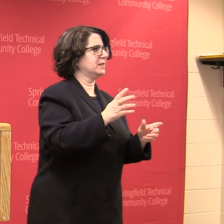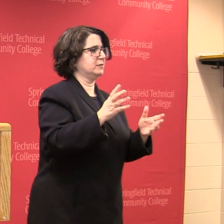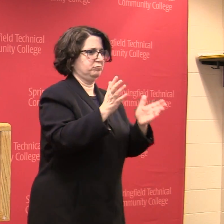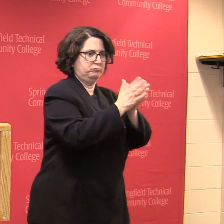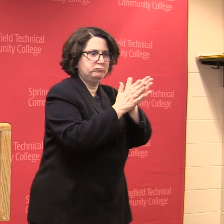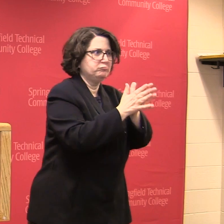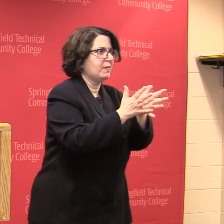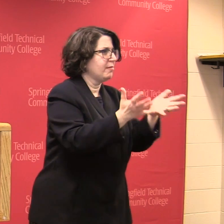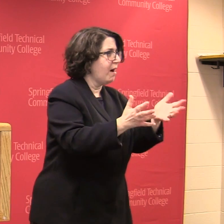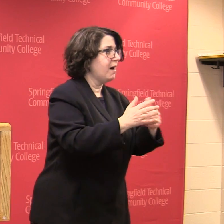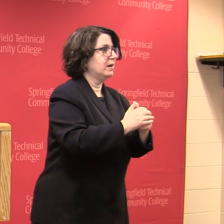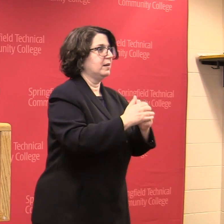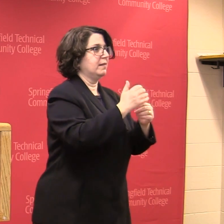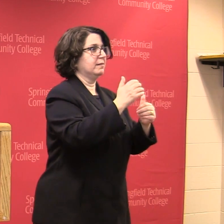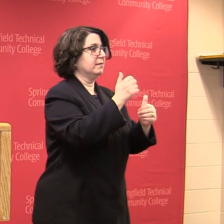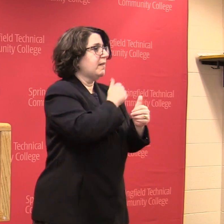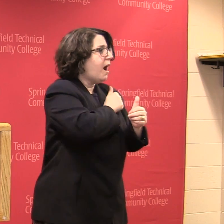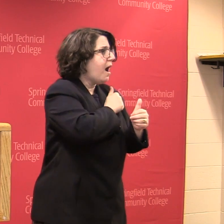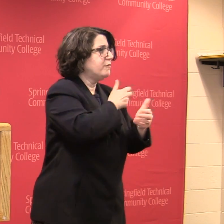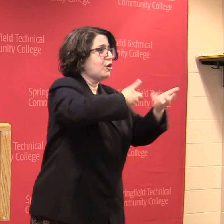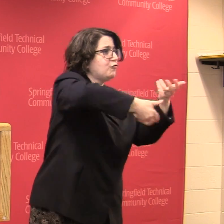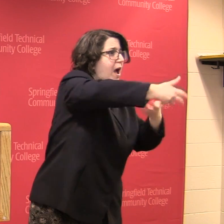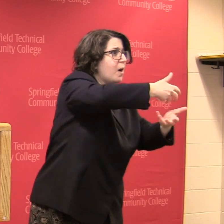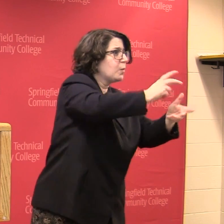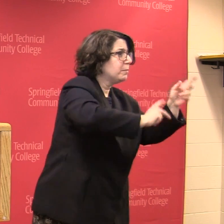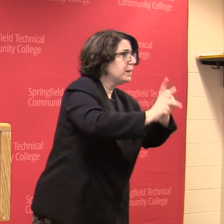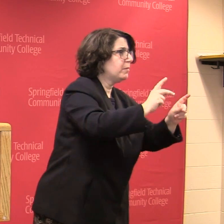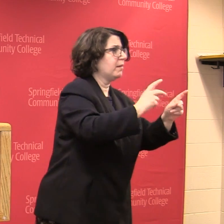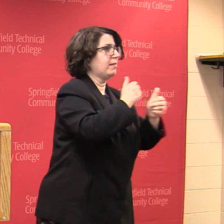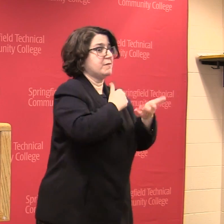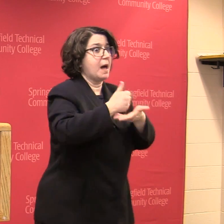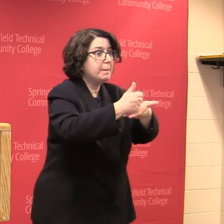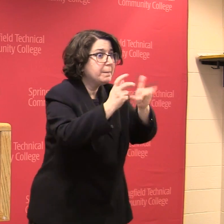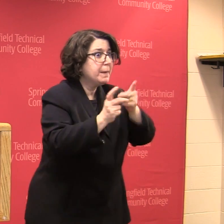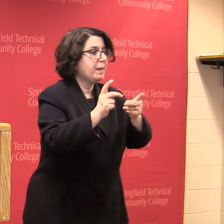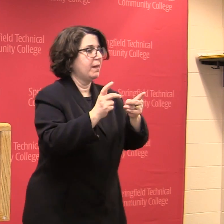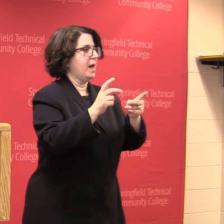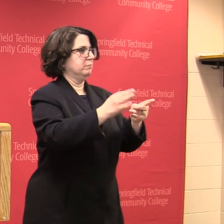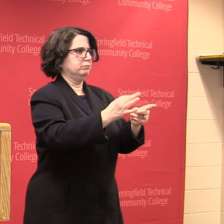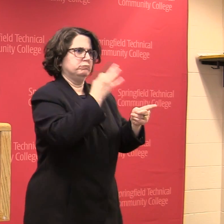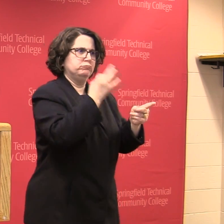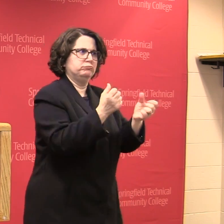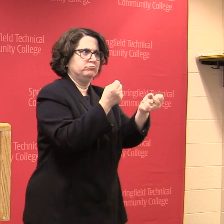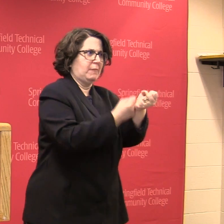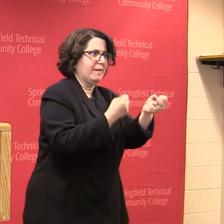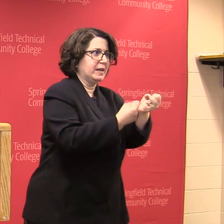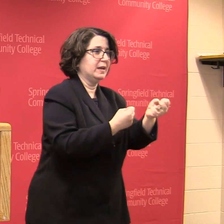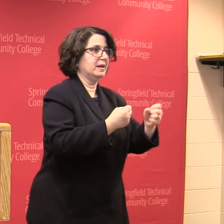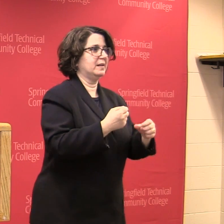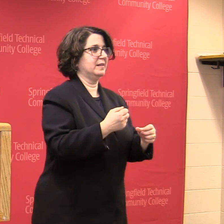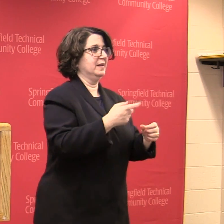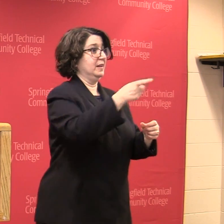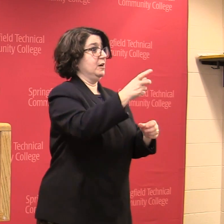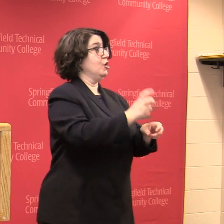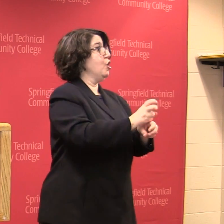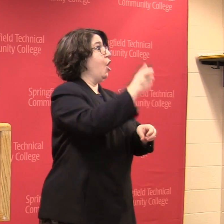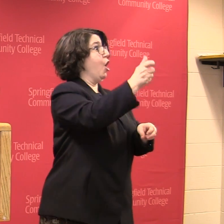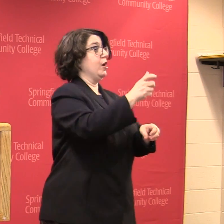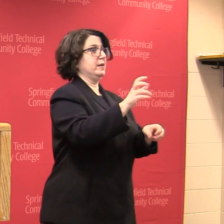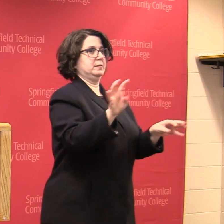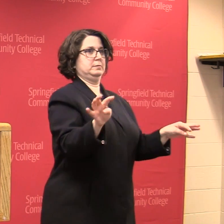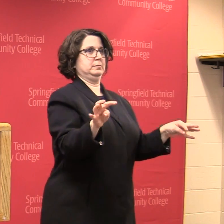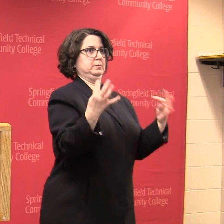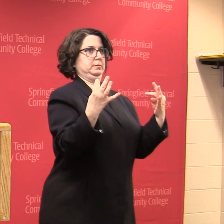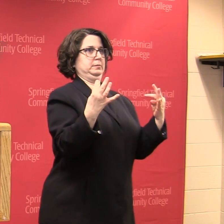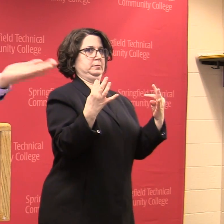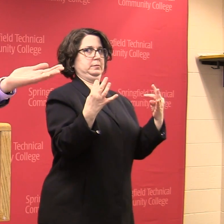around people, loves helping people, and loves to be an advocate. She thinks that talking about herself is the hardest thing she's ever had